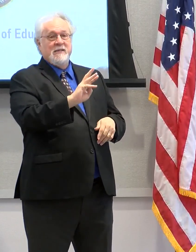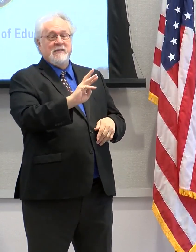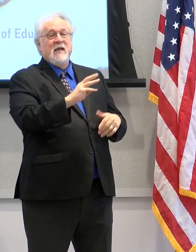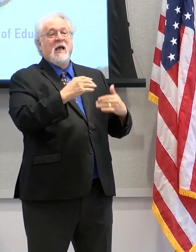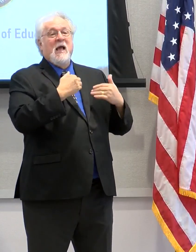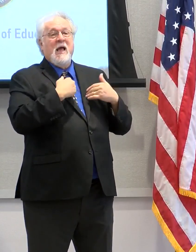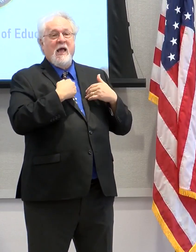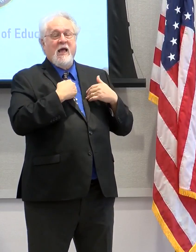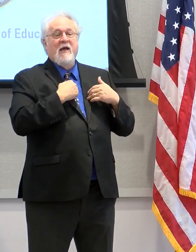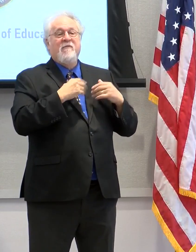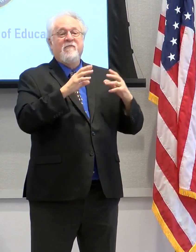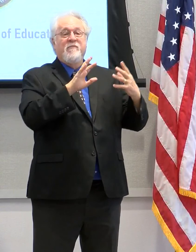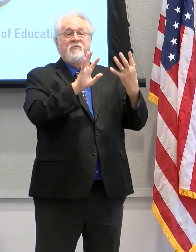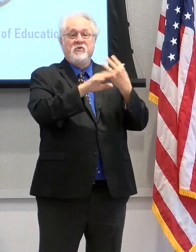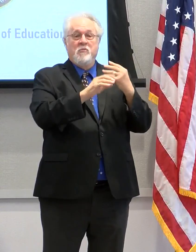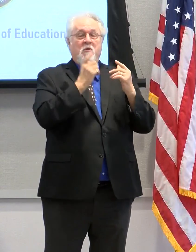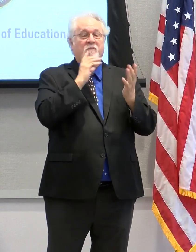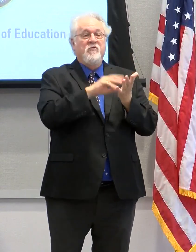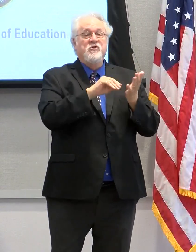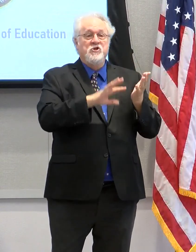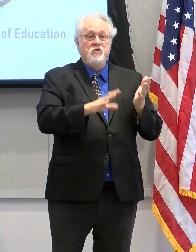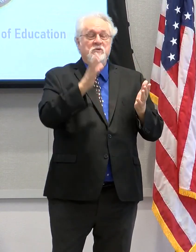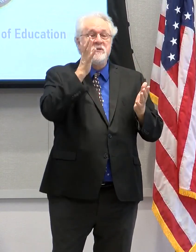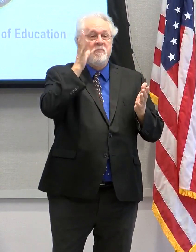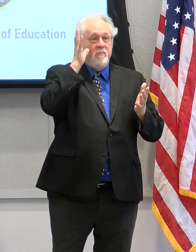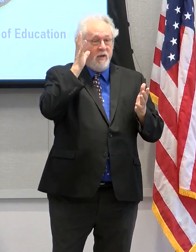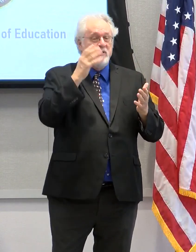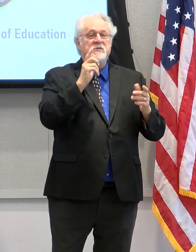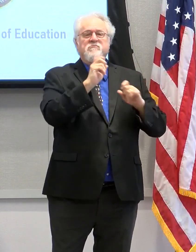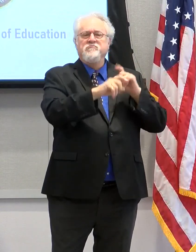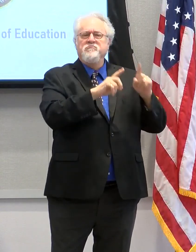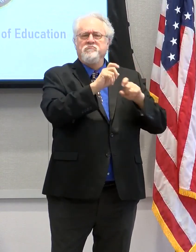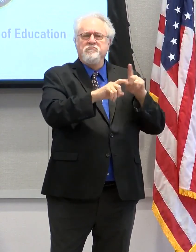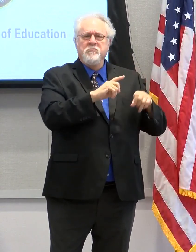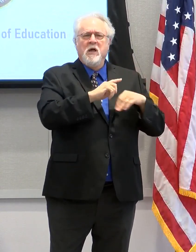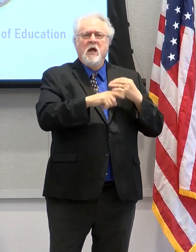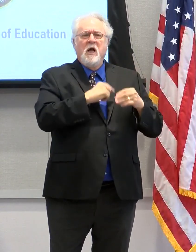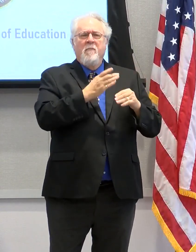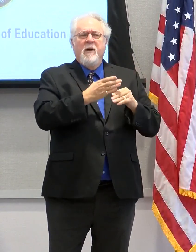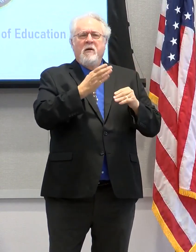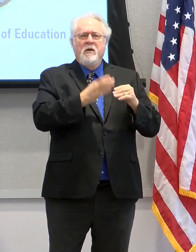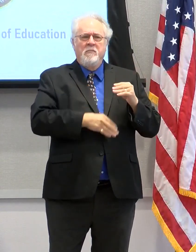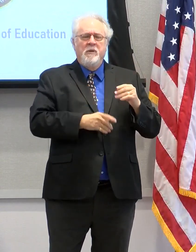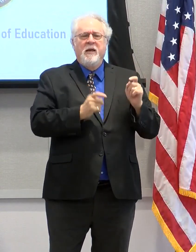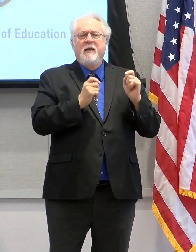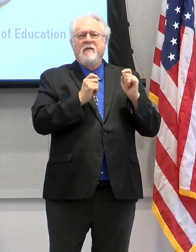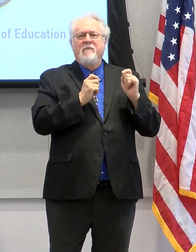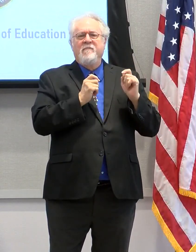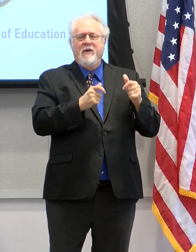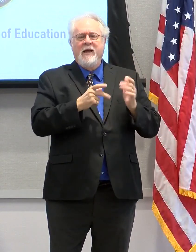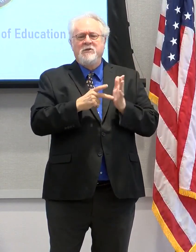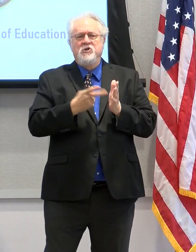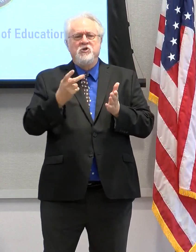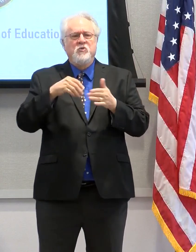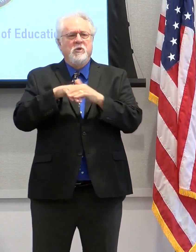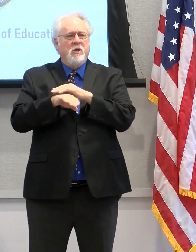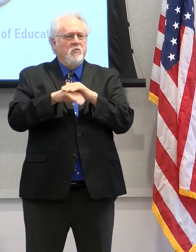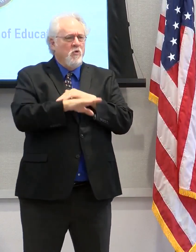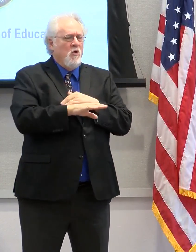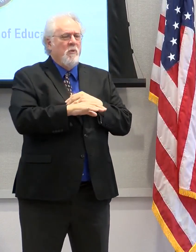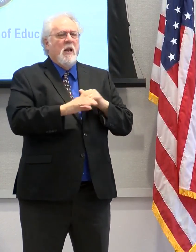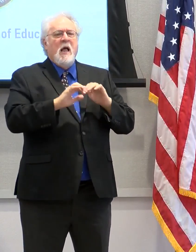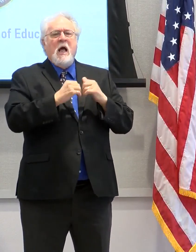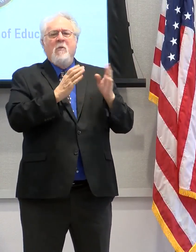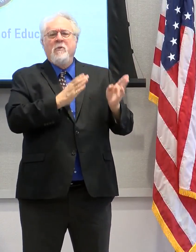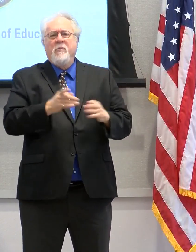we will have a virtual session for students and parents to ask a lot of questions about completing the FAFSA, dual enrollment, how to, how